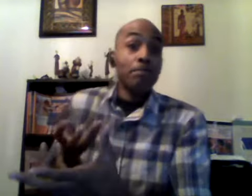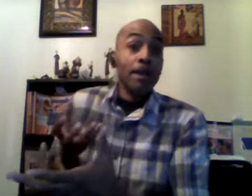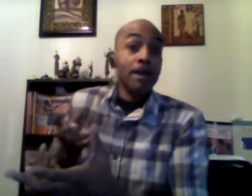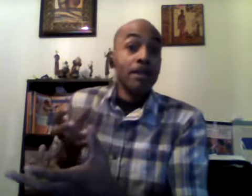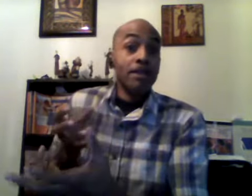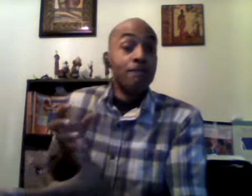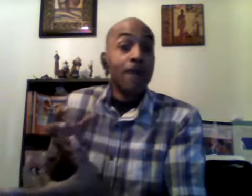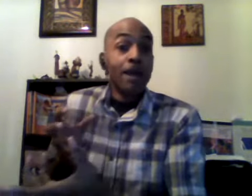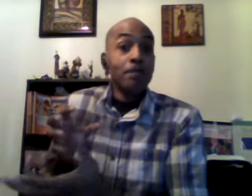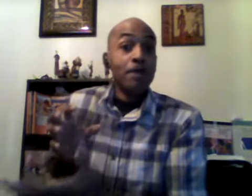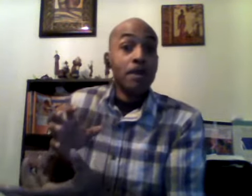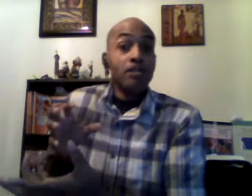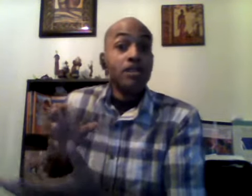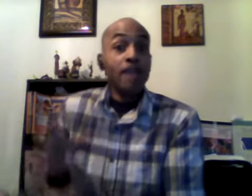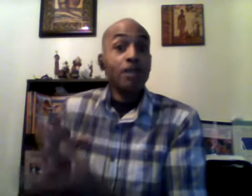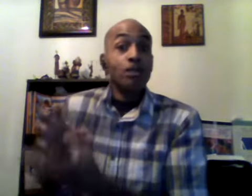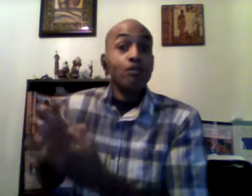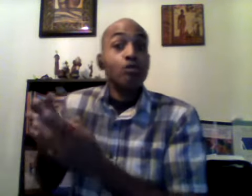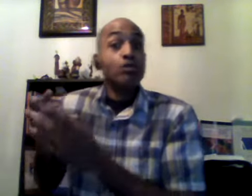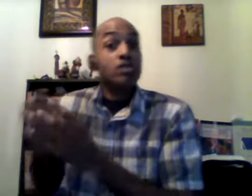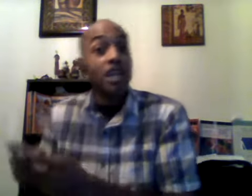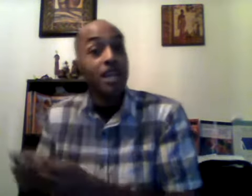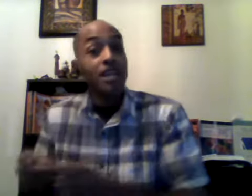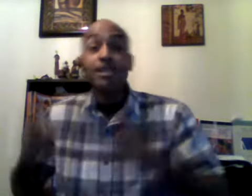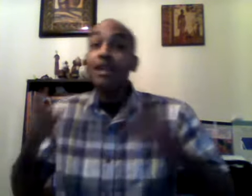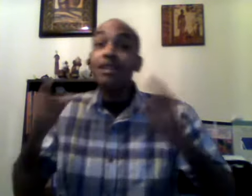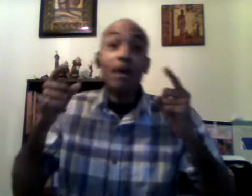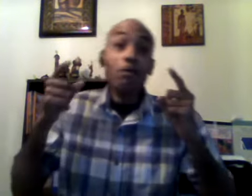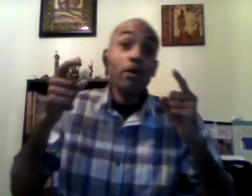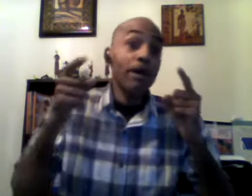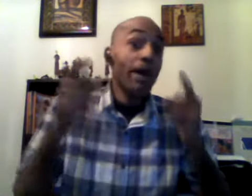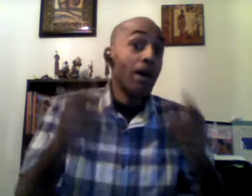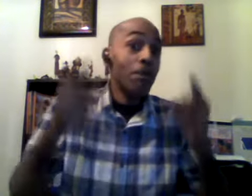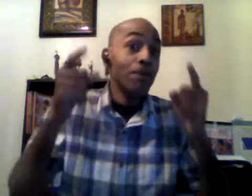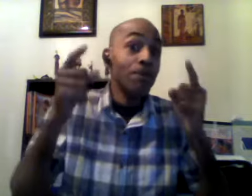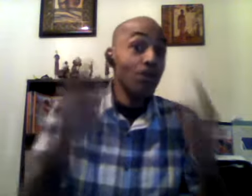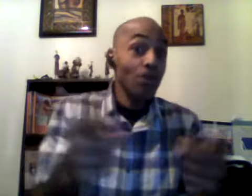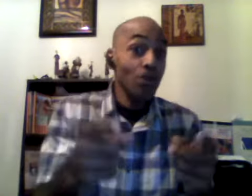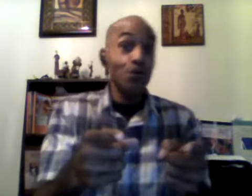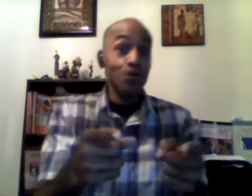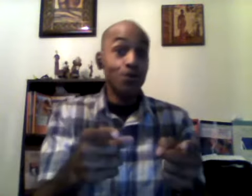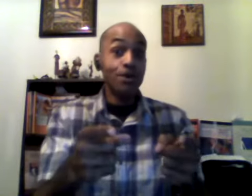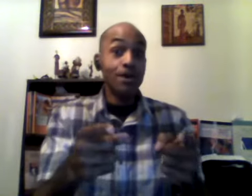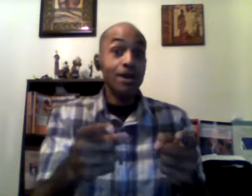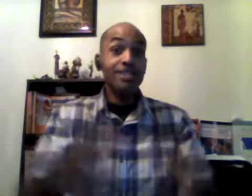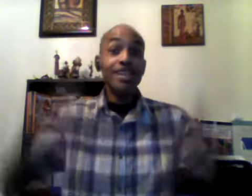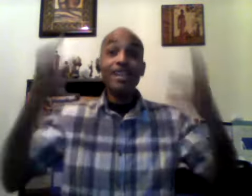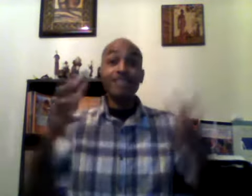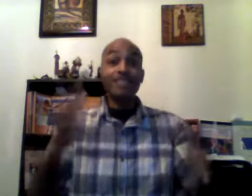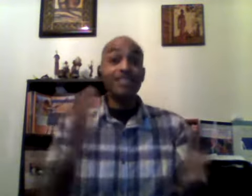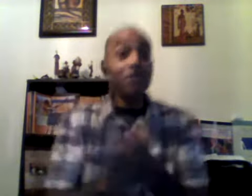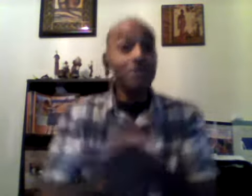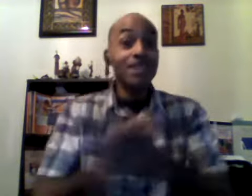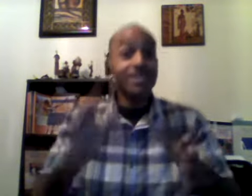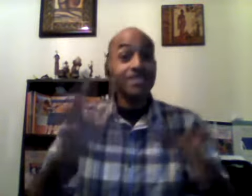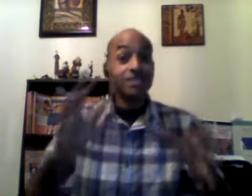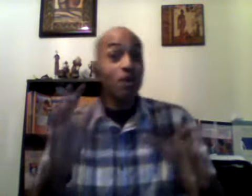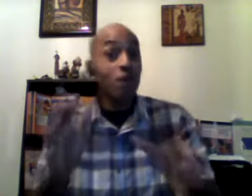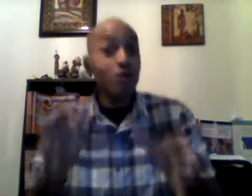develop and create the routines that will help you see listen to me this is where we